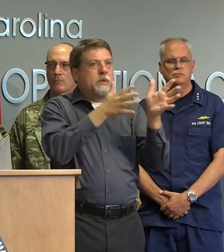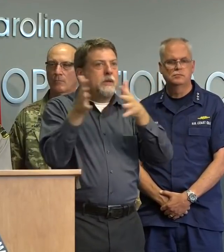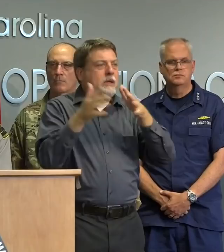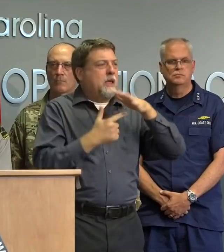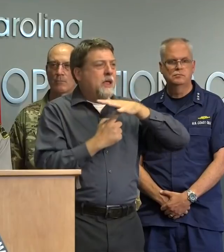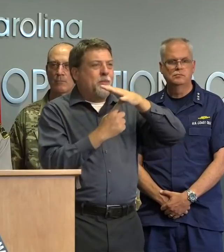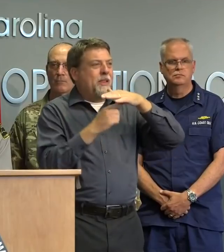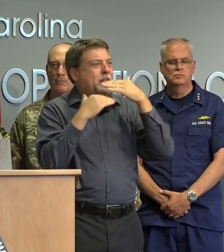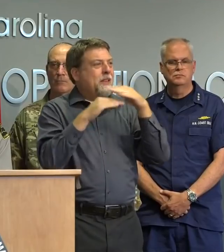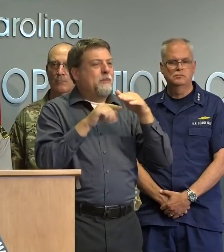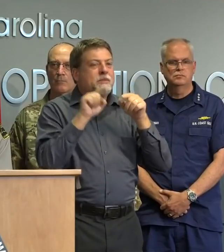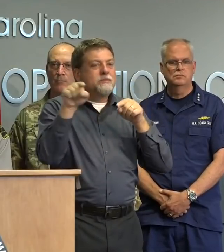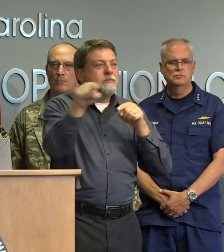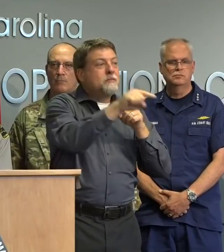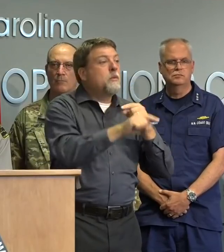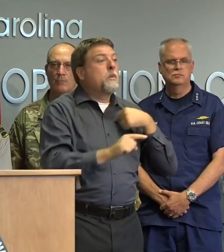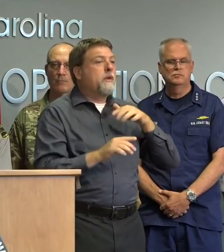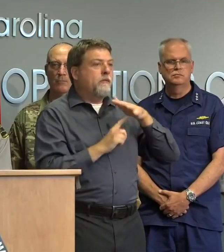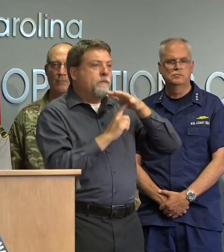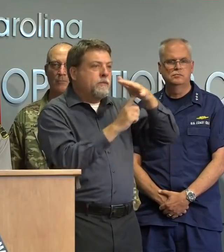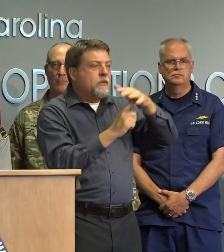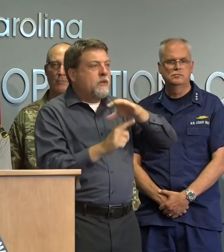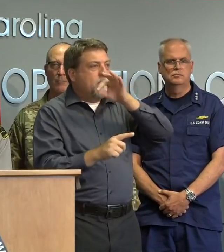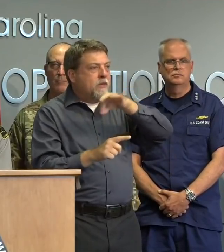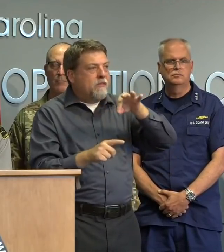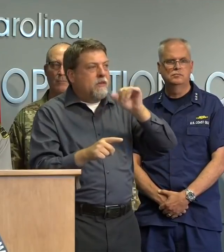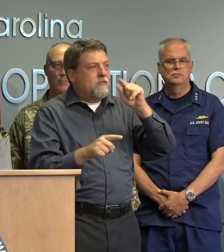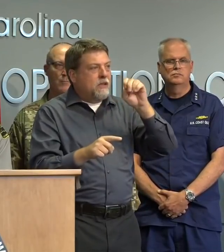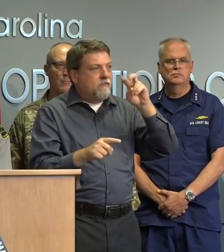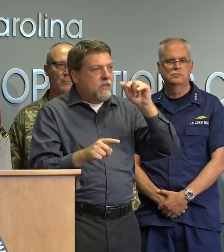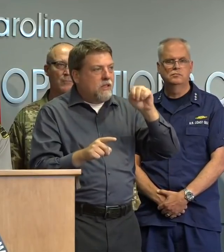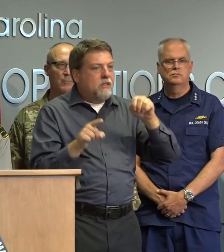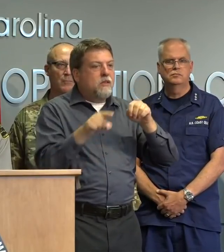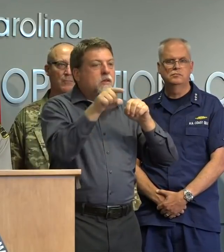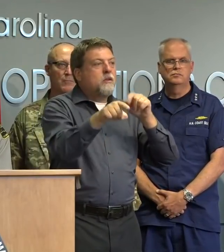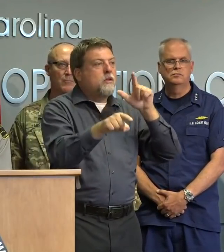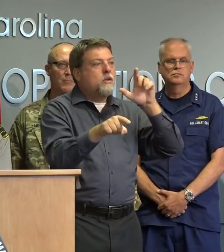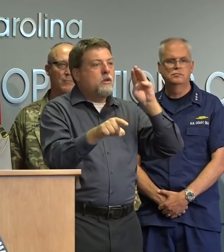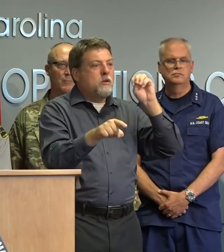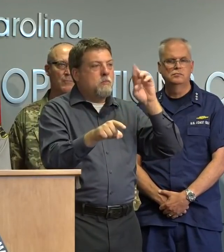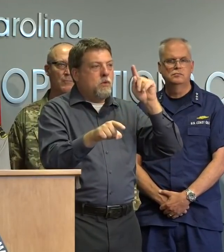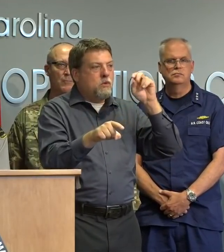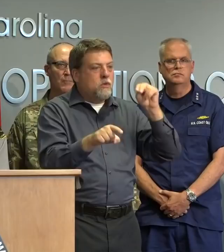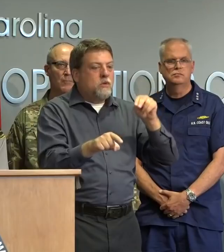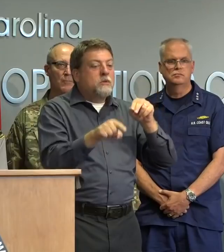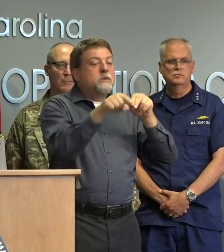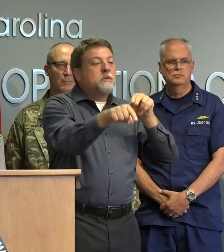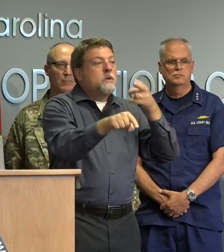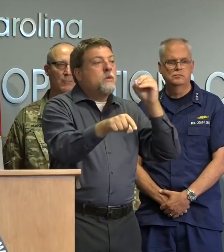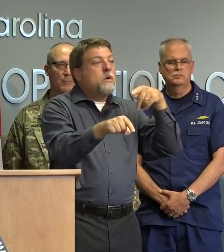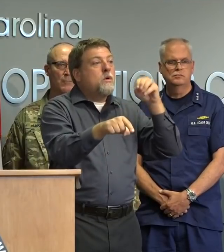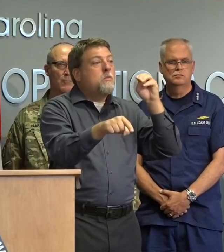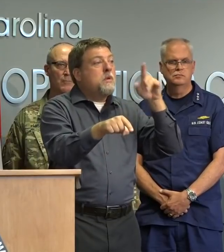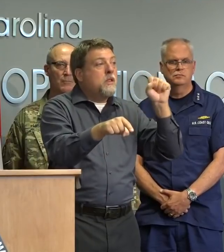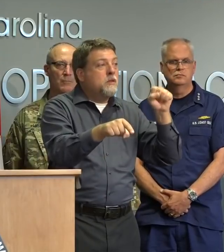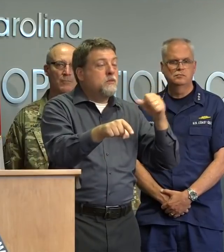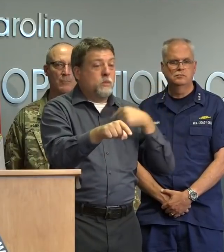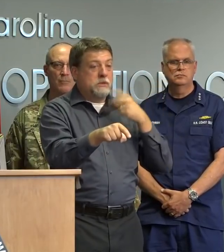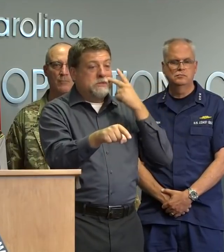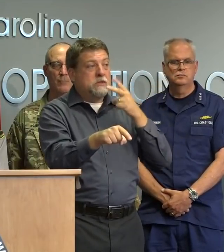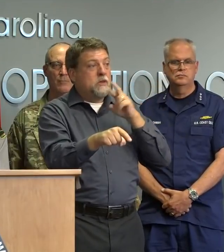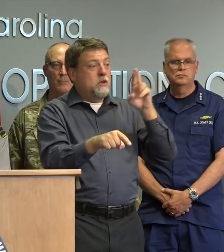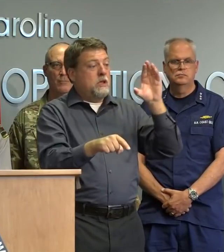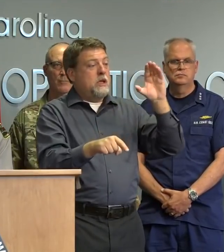were able to fly over Fayetteville and Lumberton Hope Mills we were able to see that the Cape Fear River